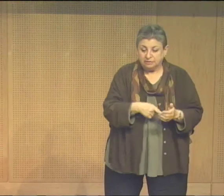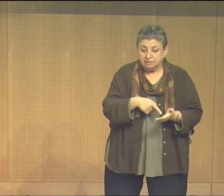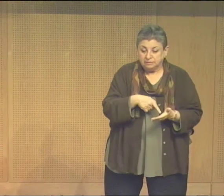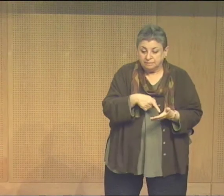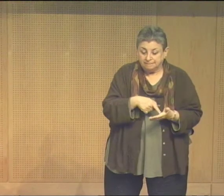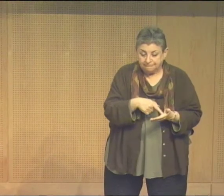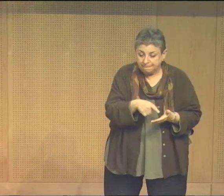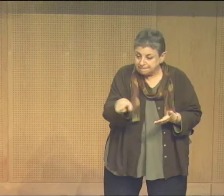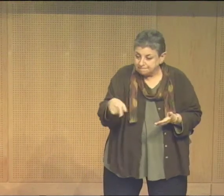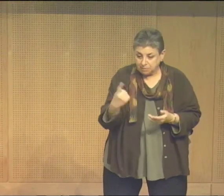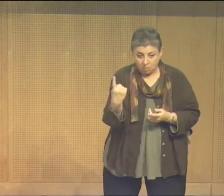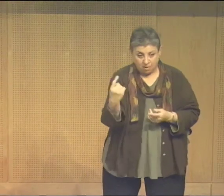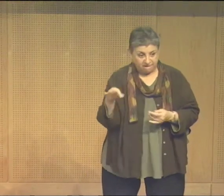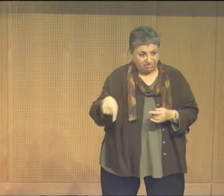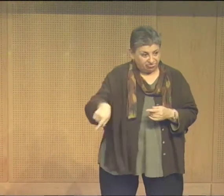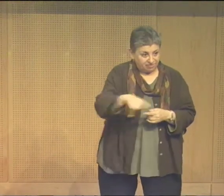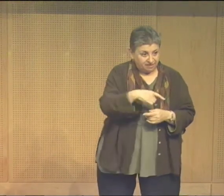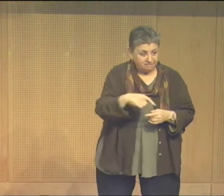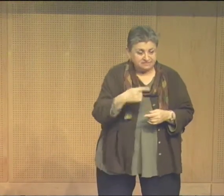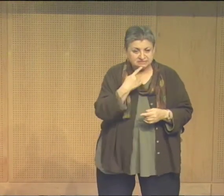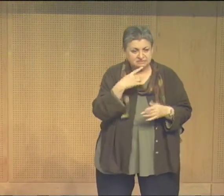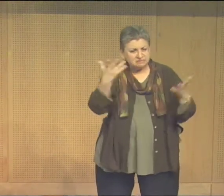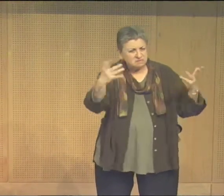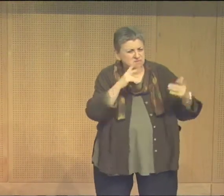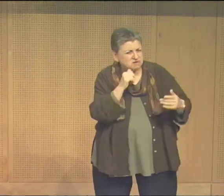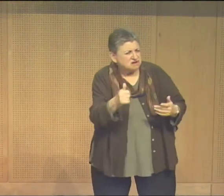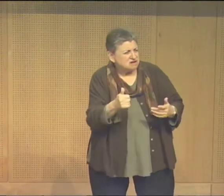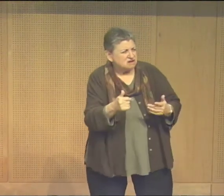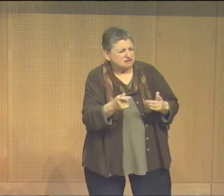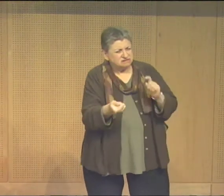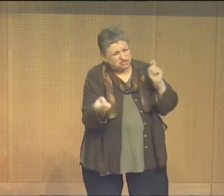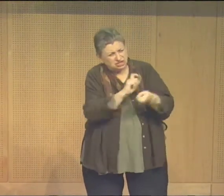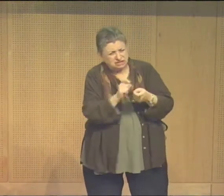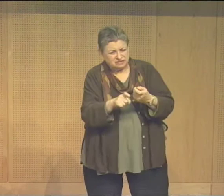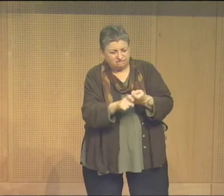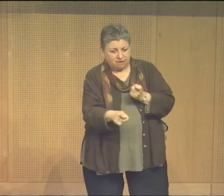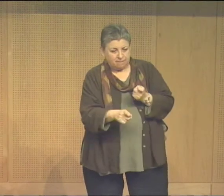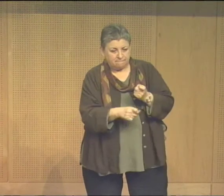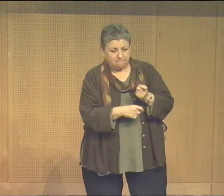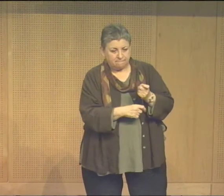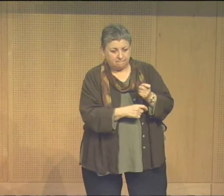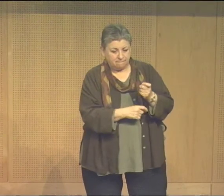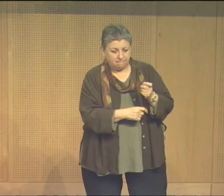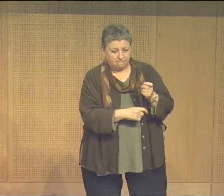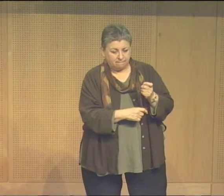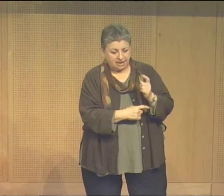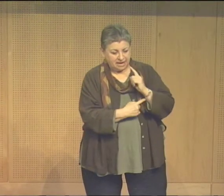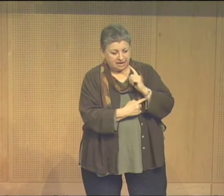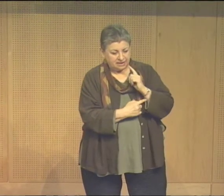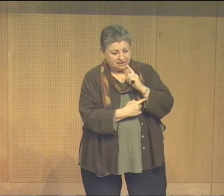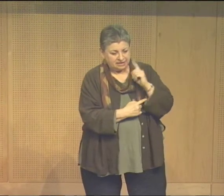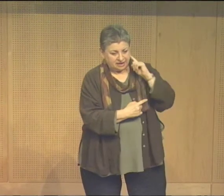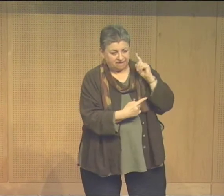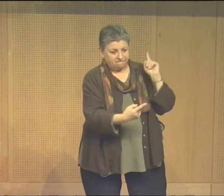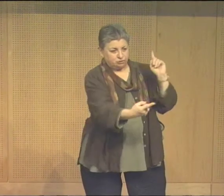about what deaf art was. And one of the people there said, why don't we change the terminology from